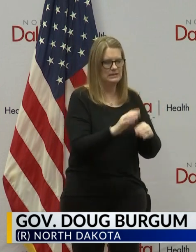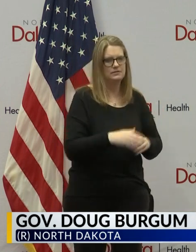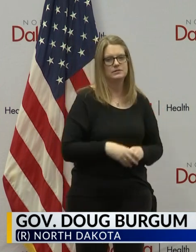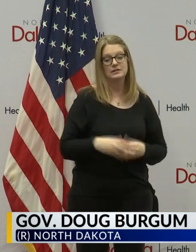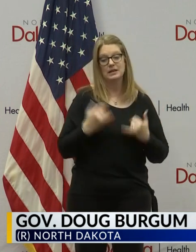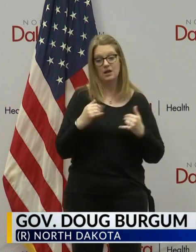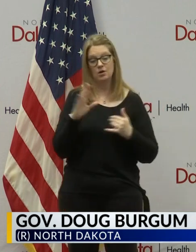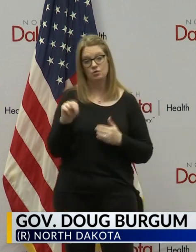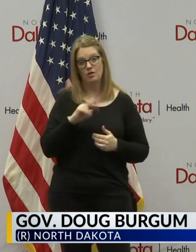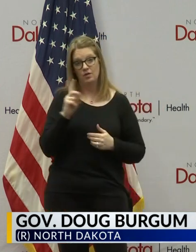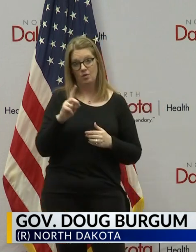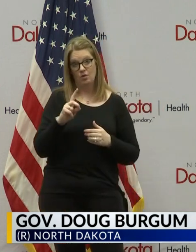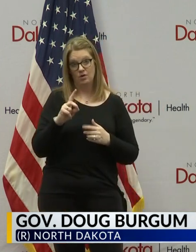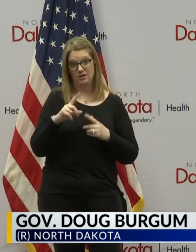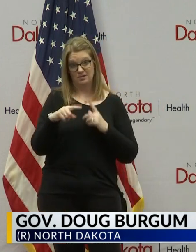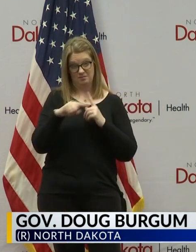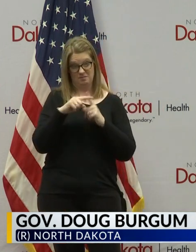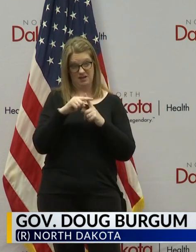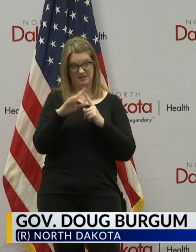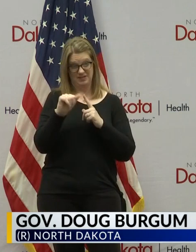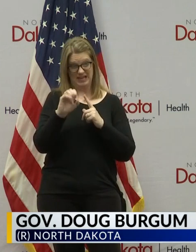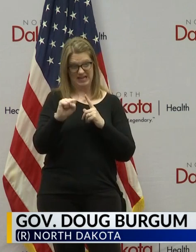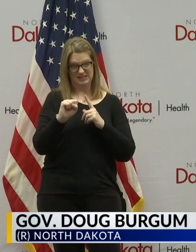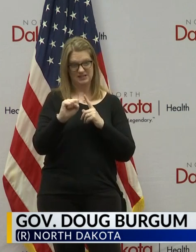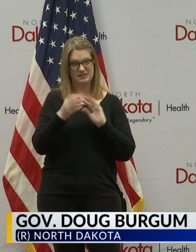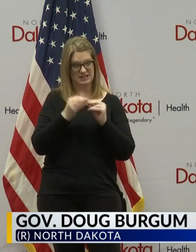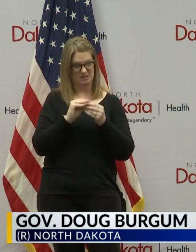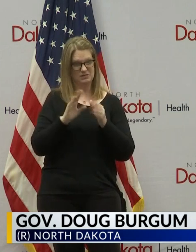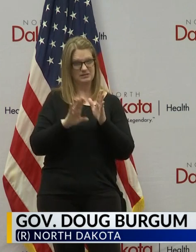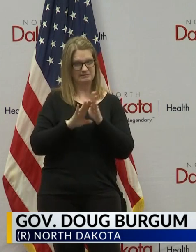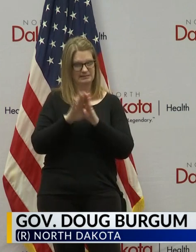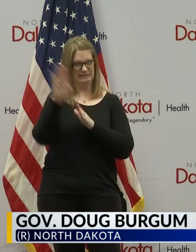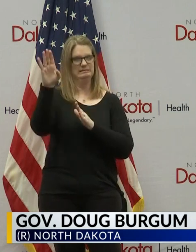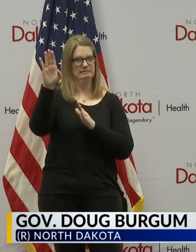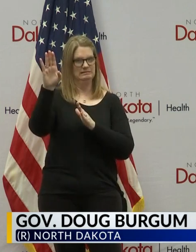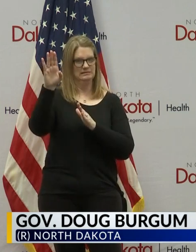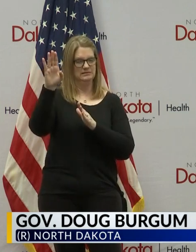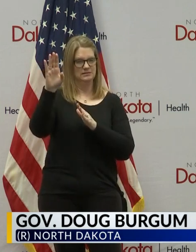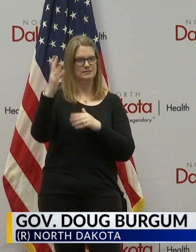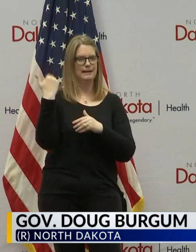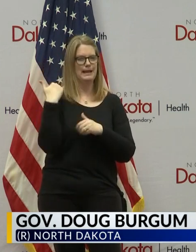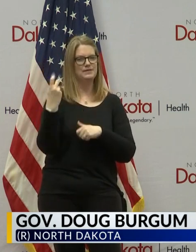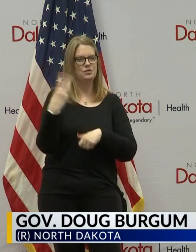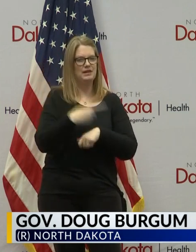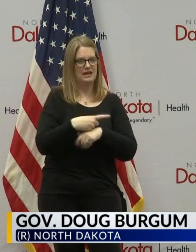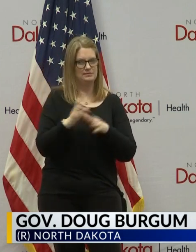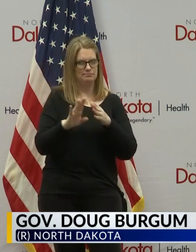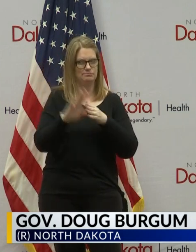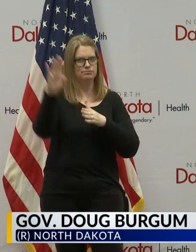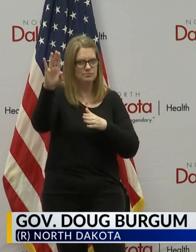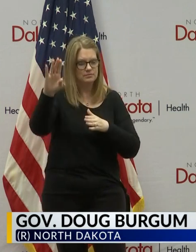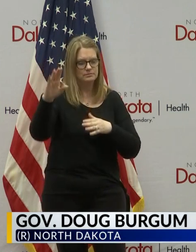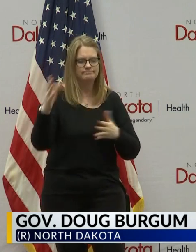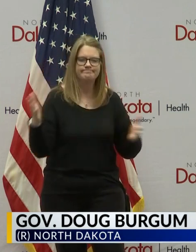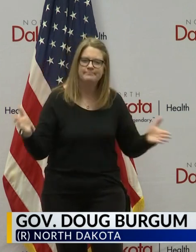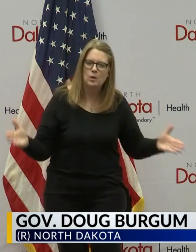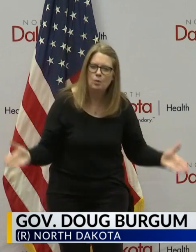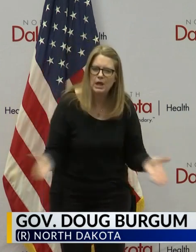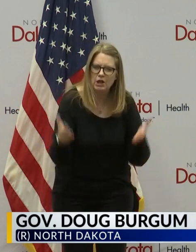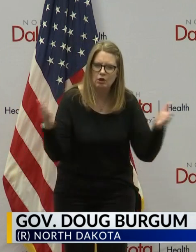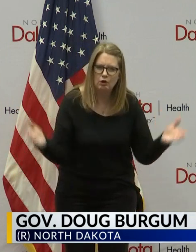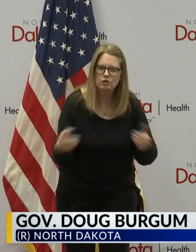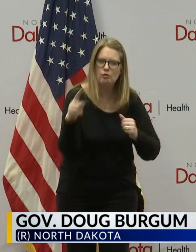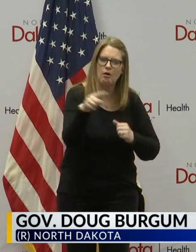Dakota positive 19 cases in North Dakota rise has arisen sharply the last few days, we urge all North Dakotans to